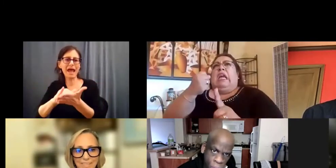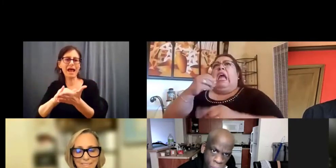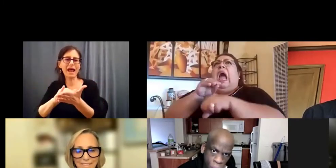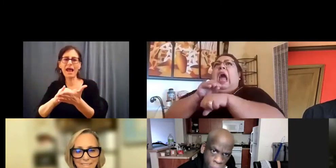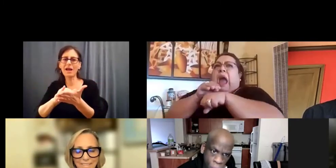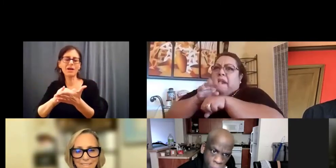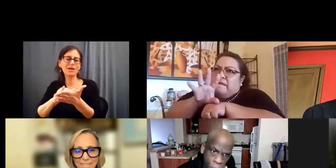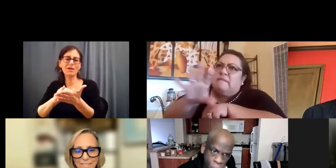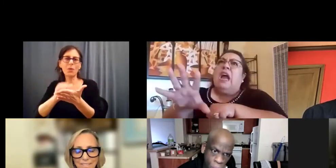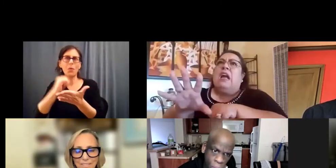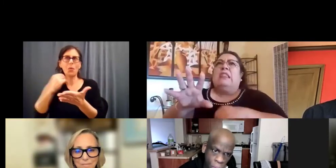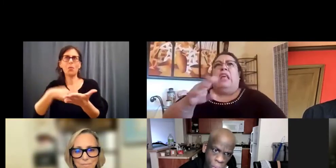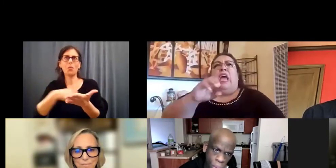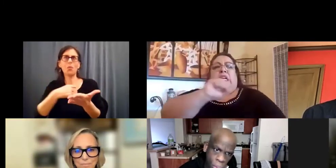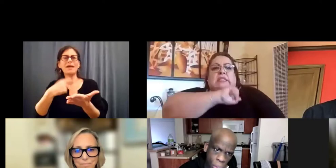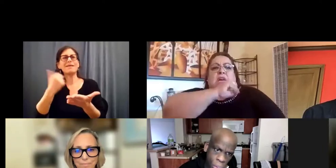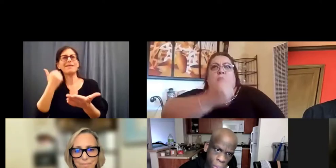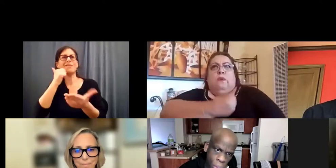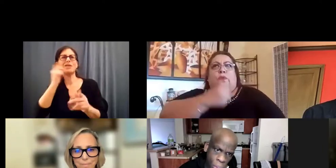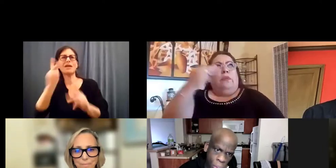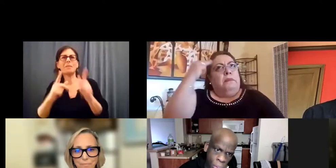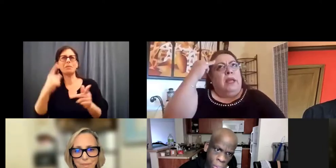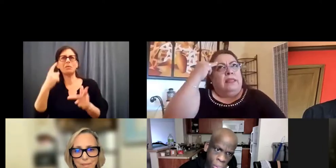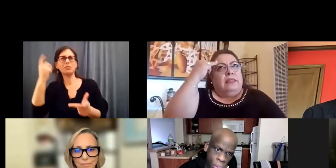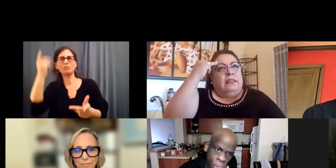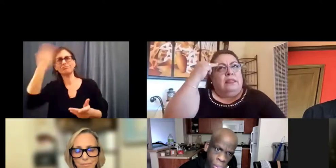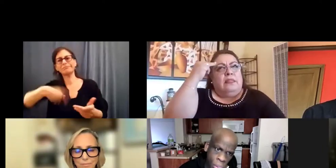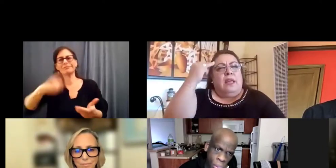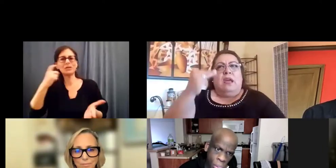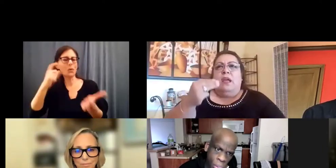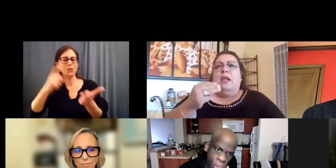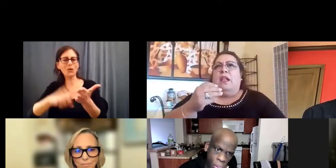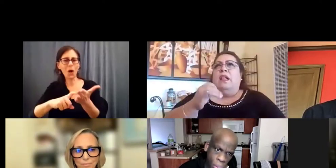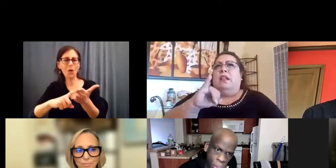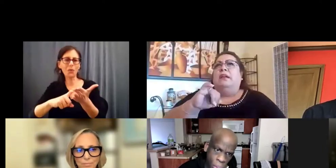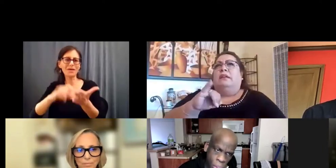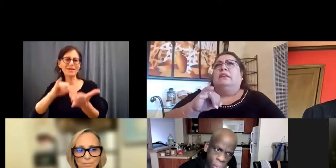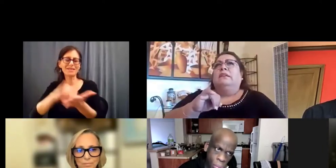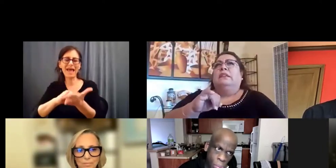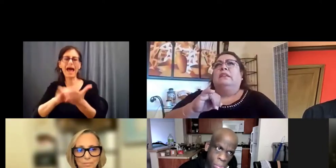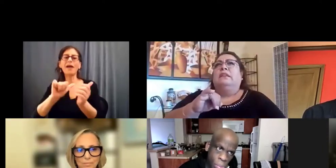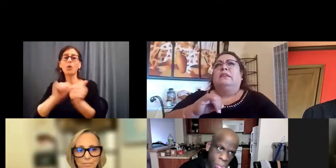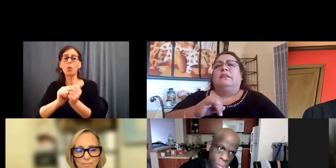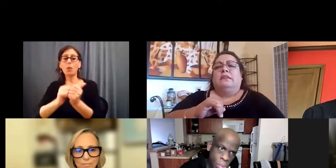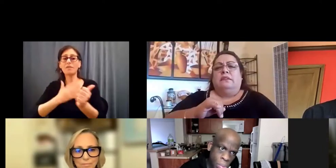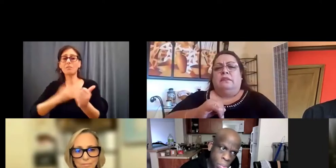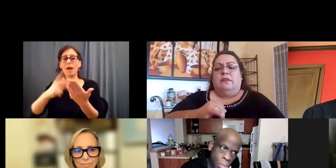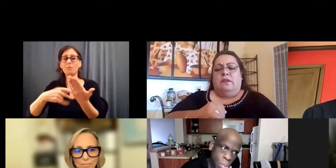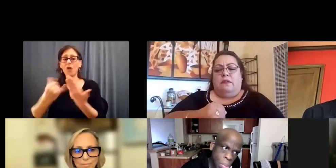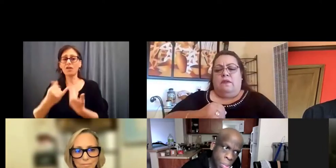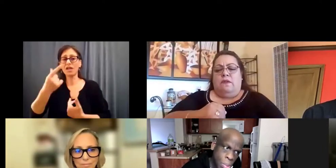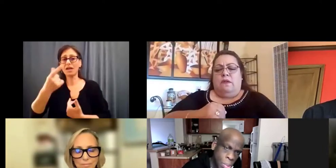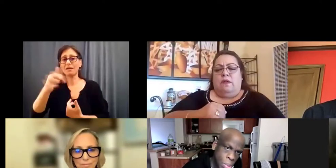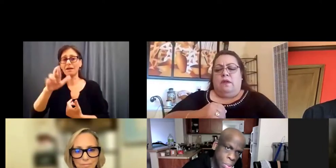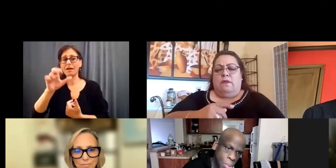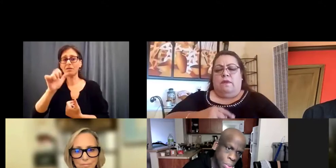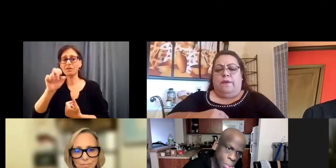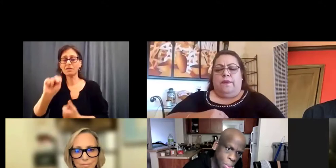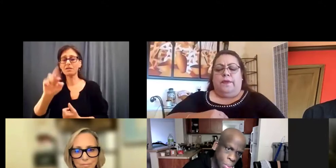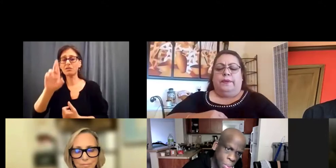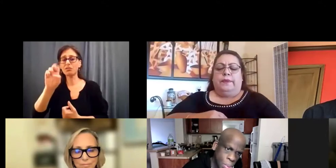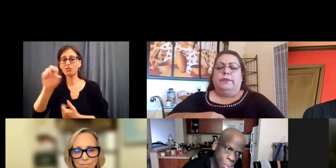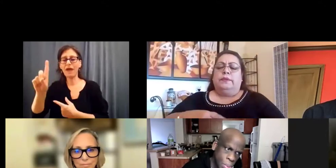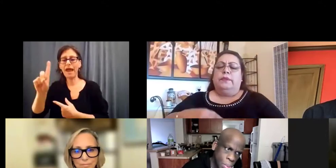see as ordinary people often. So, you know, with the Garrison Red Project, I try to formulate, you know, different